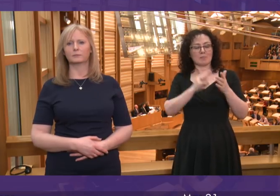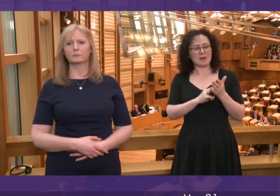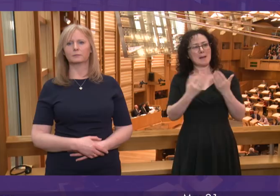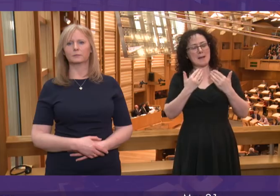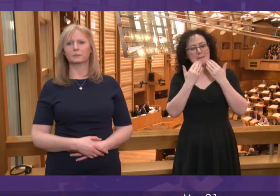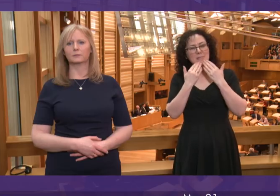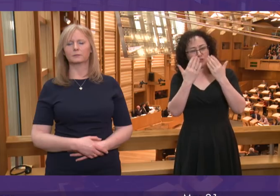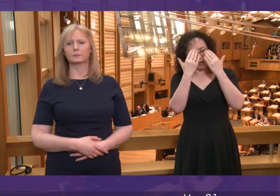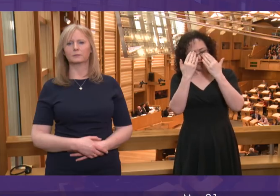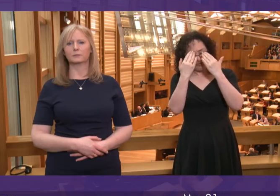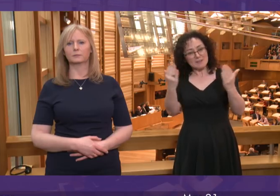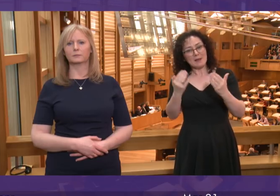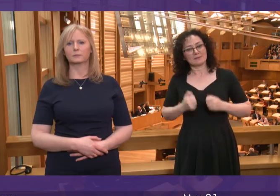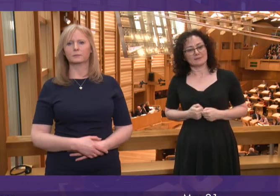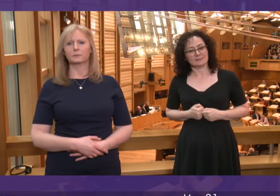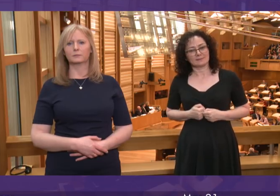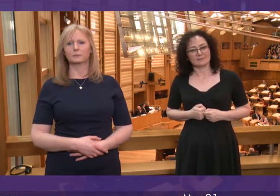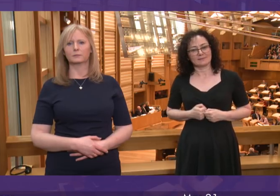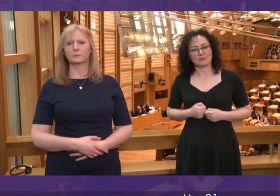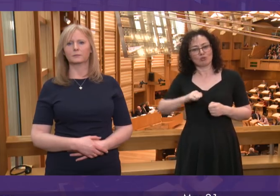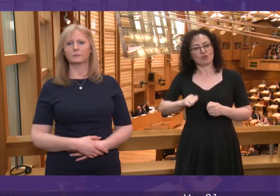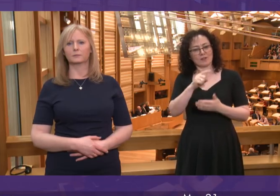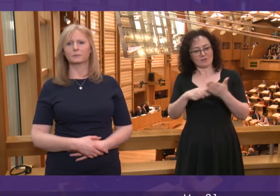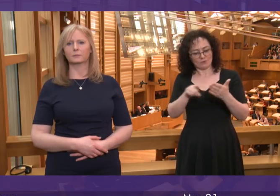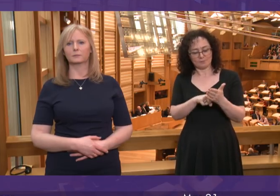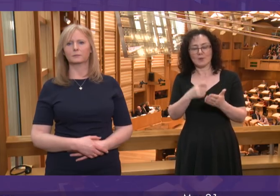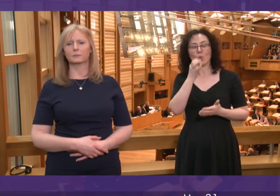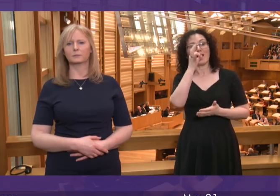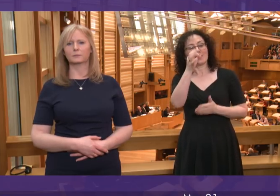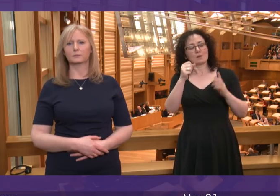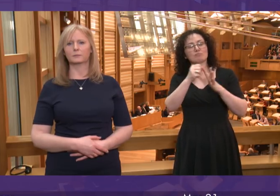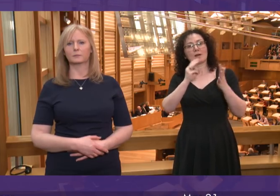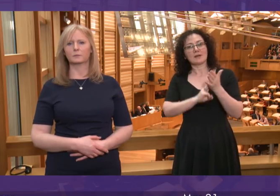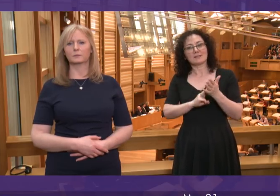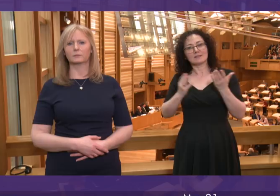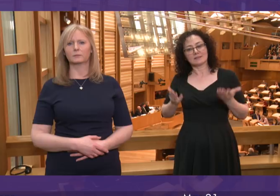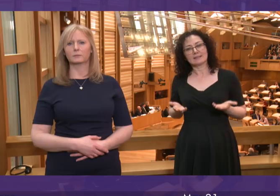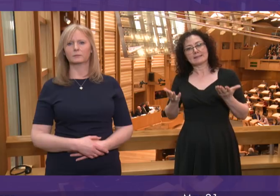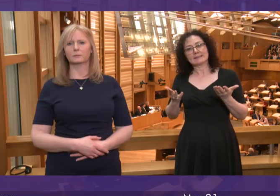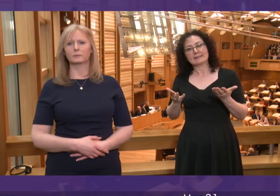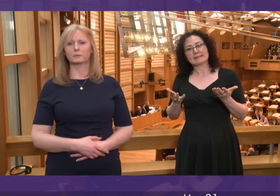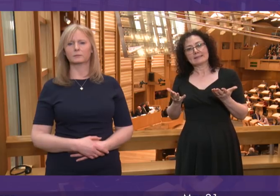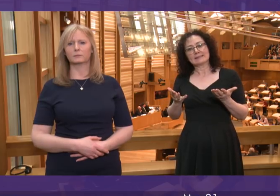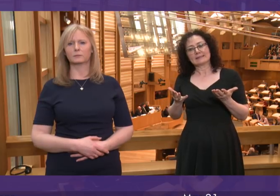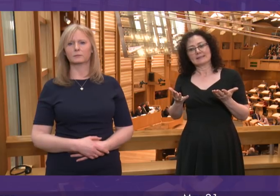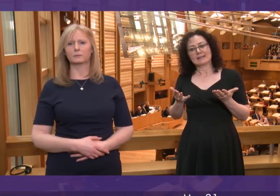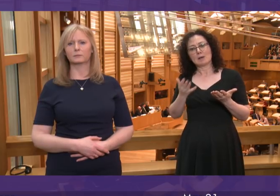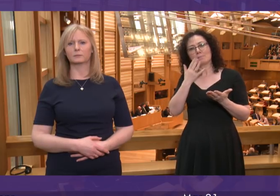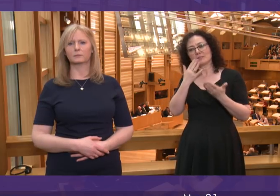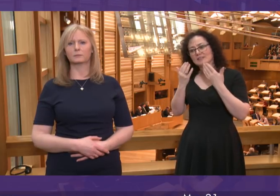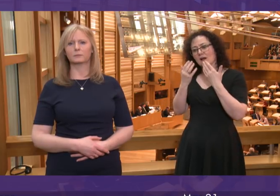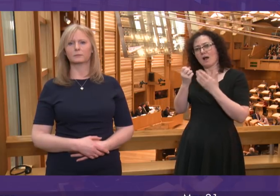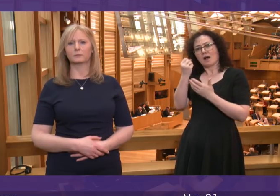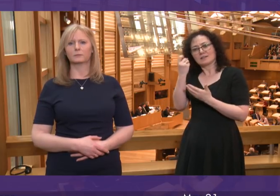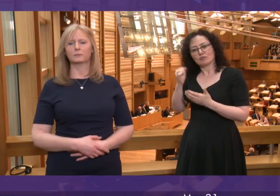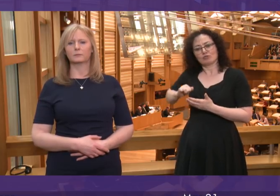We have called for our place in the single market to be protected. We have called for the public to have the right of a final say and the chance to cancel